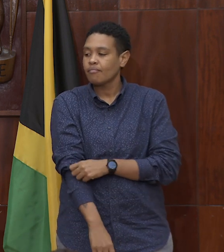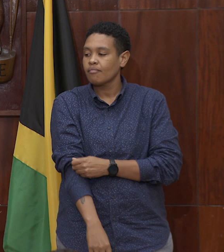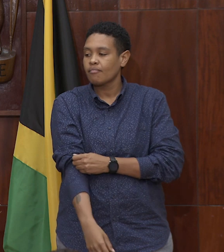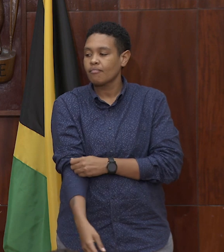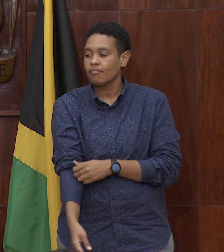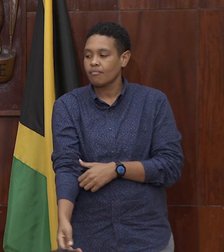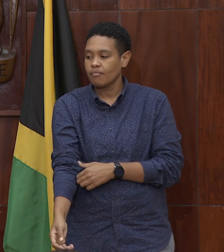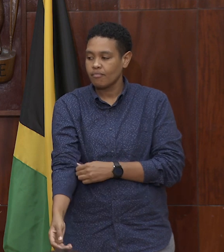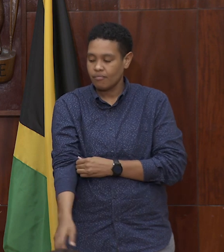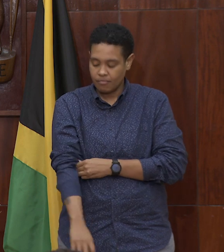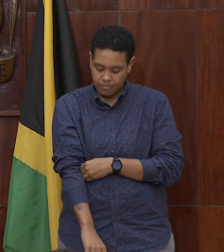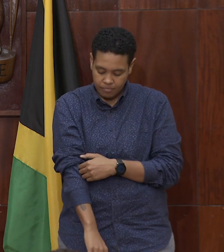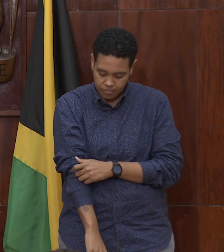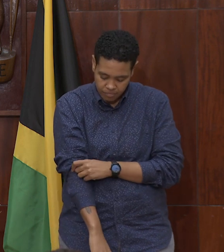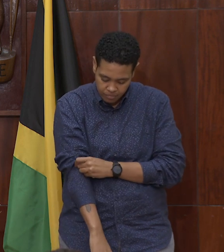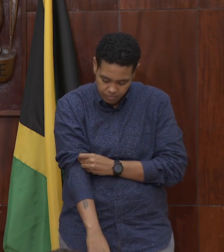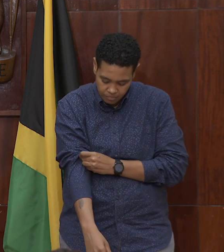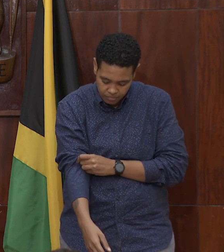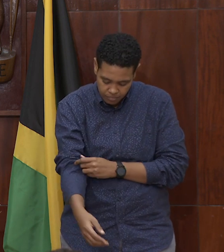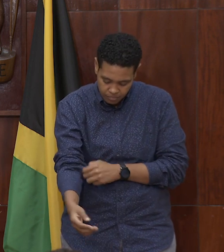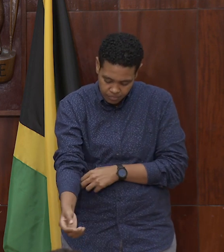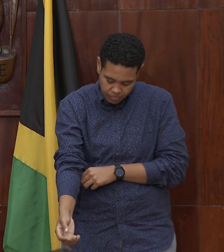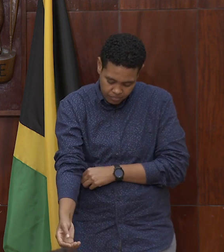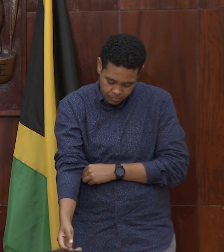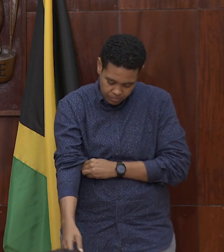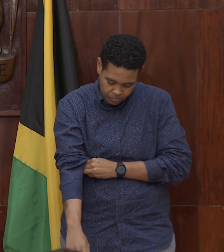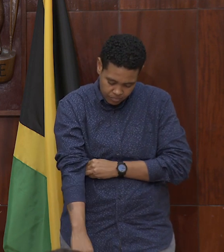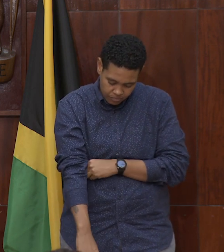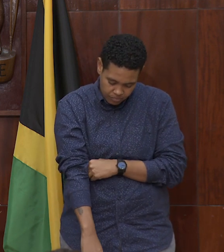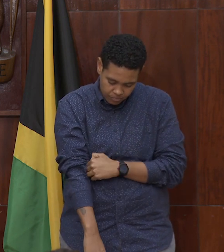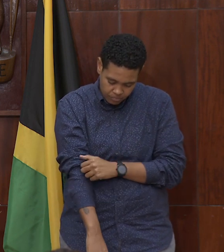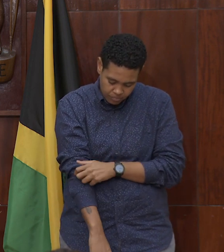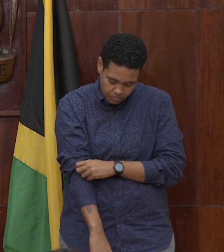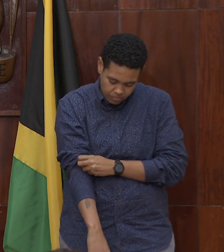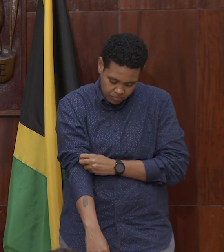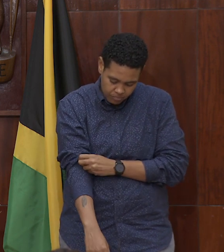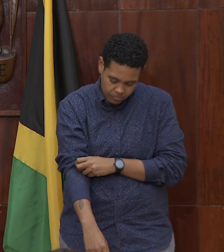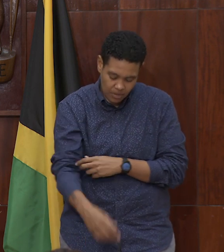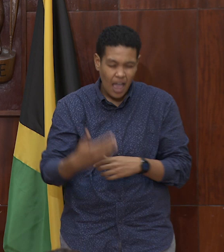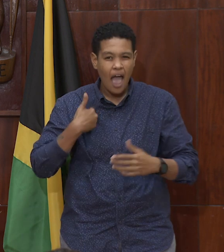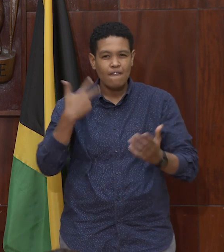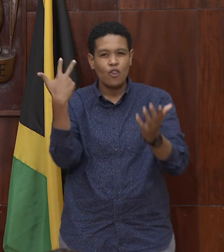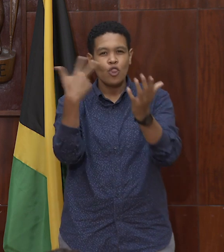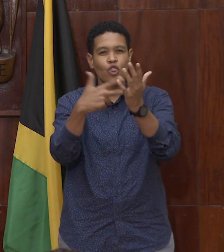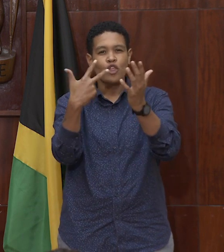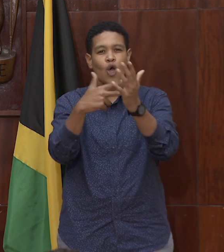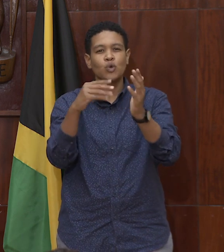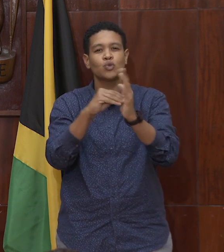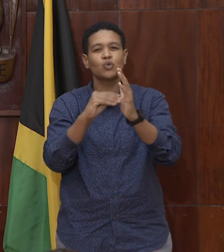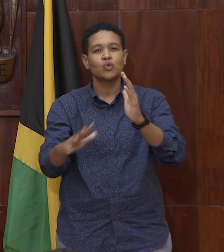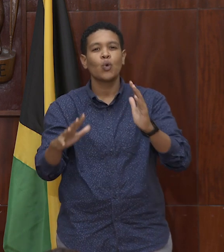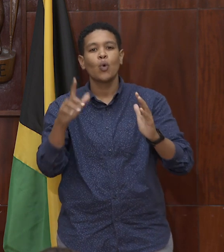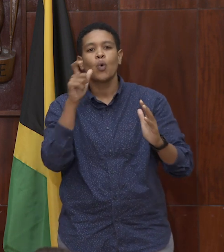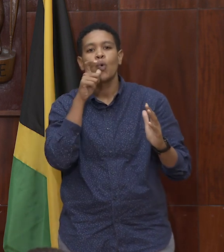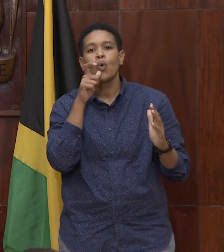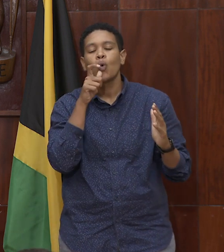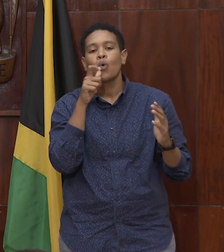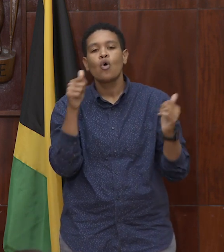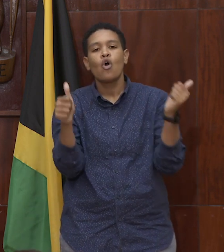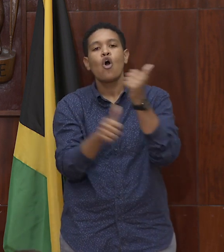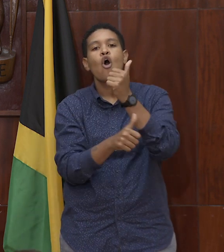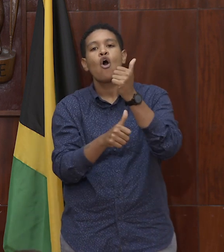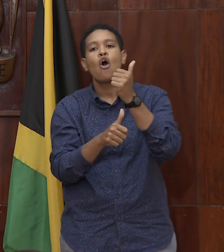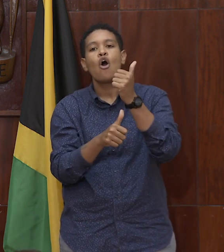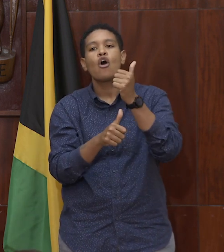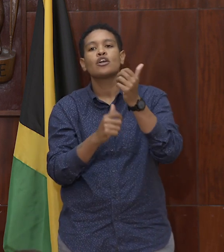there is 3,000 students who falls under the portfolio of the